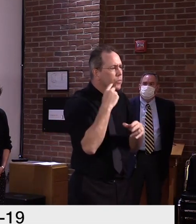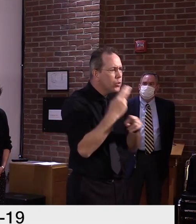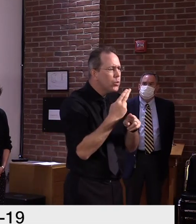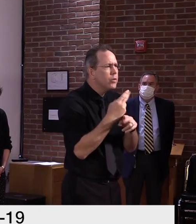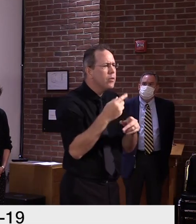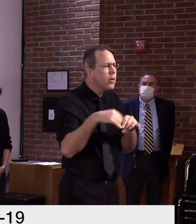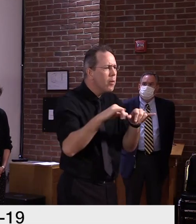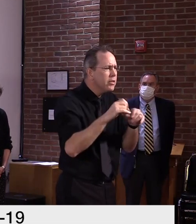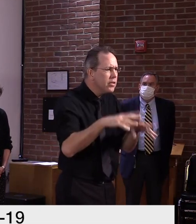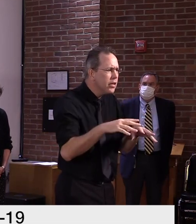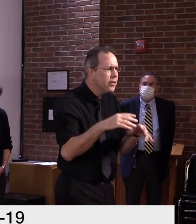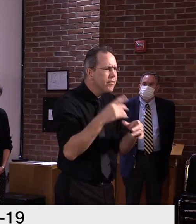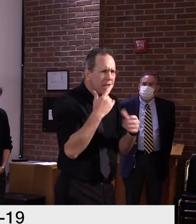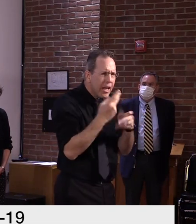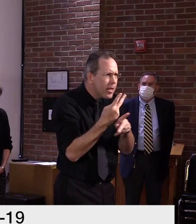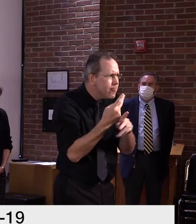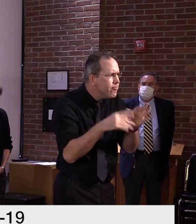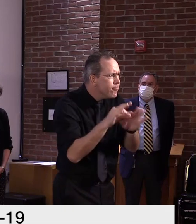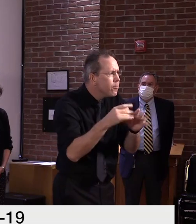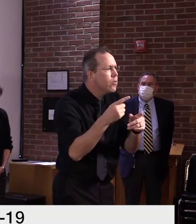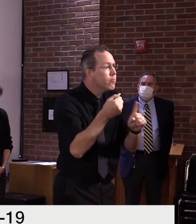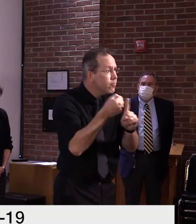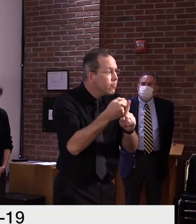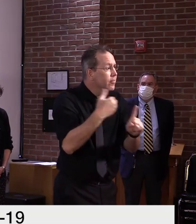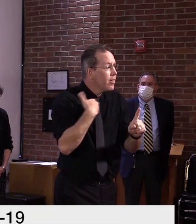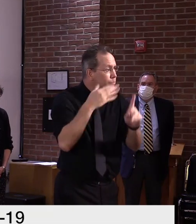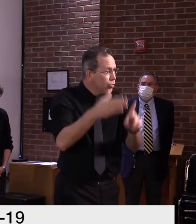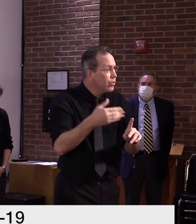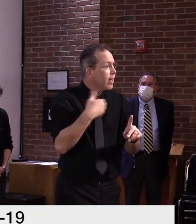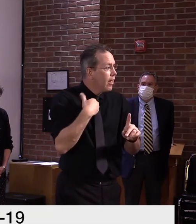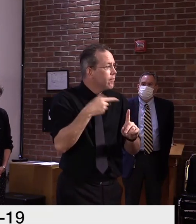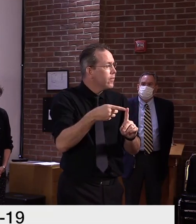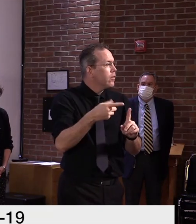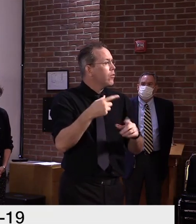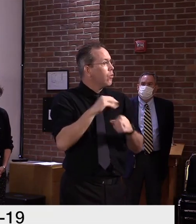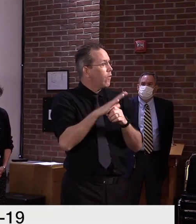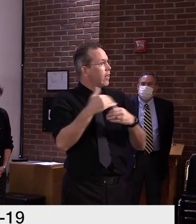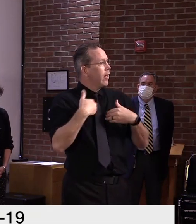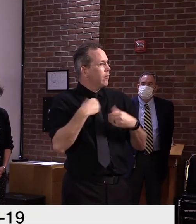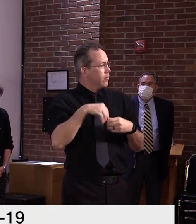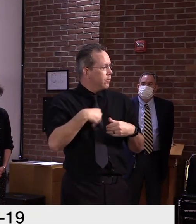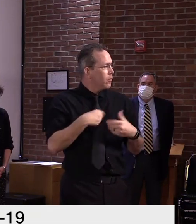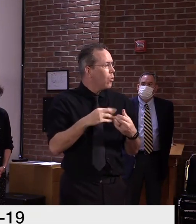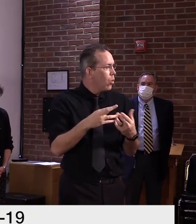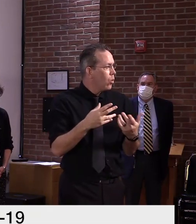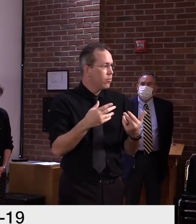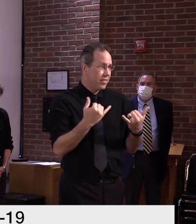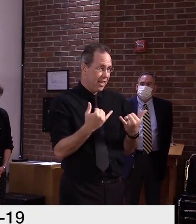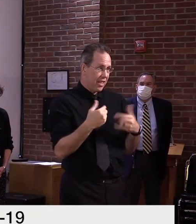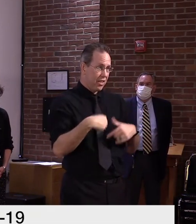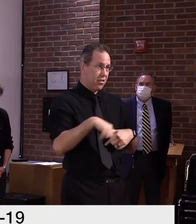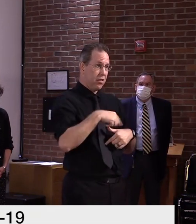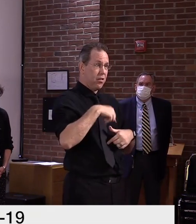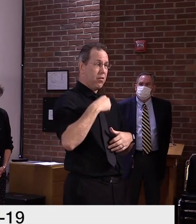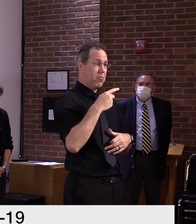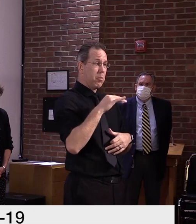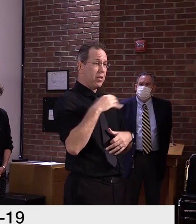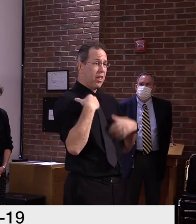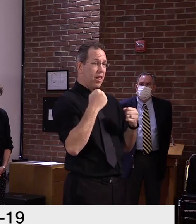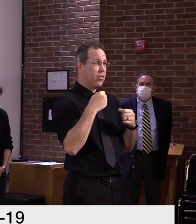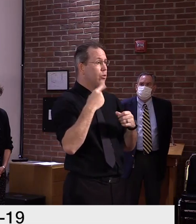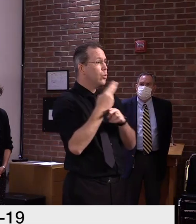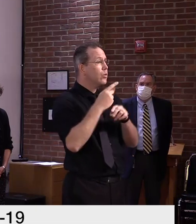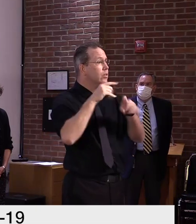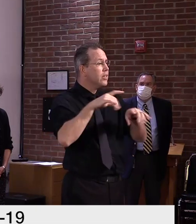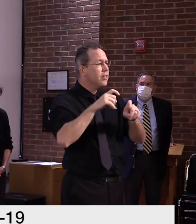infection, and it is the test used by our public health laboratory. Antigen tests are a newer type of test,